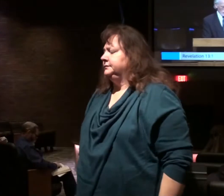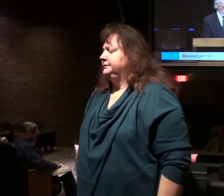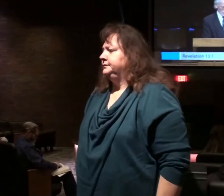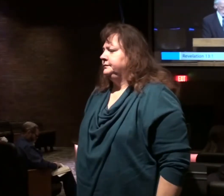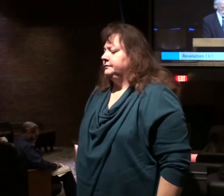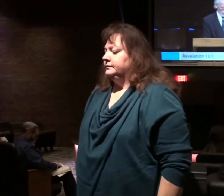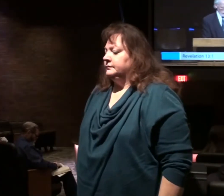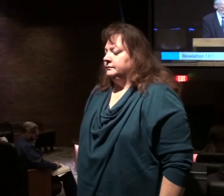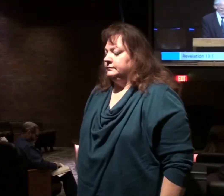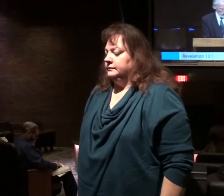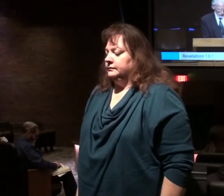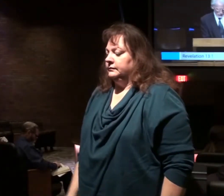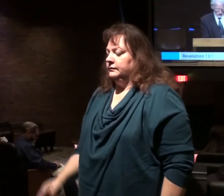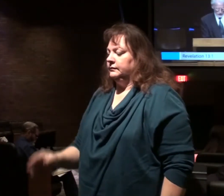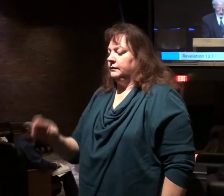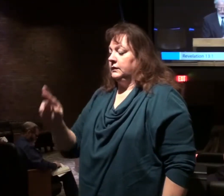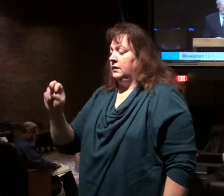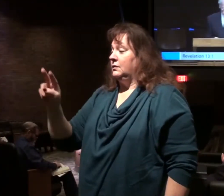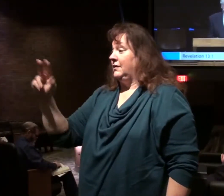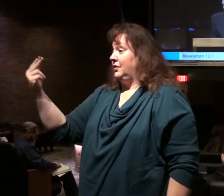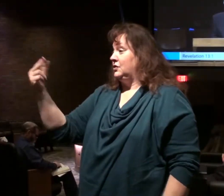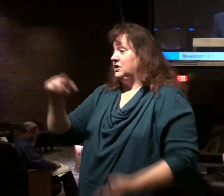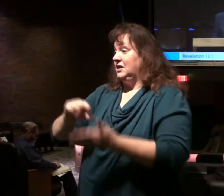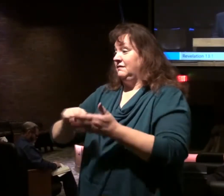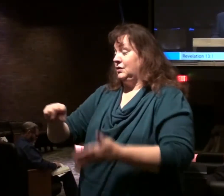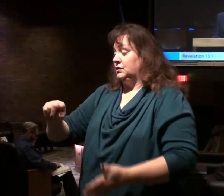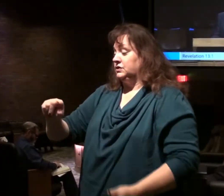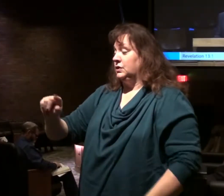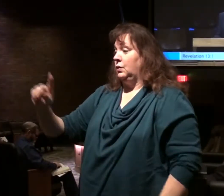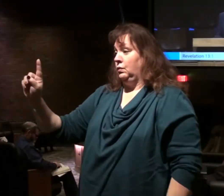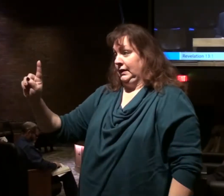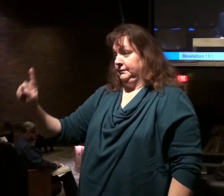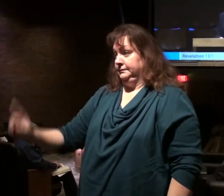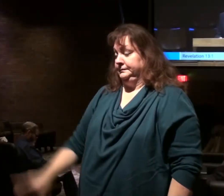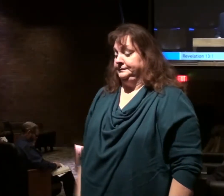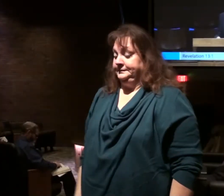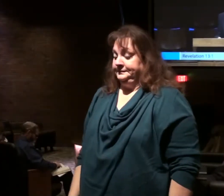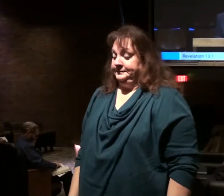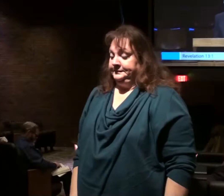Now let's look at chapter 13, verse 1.